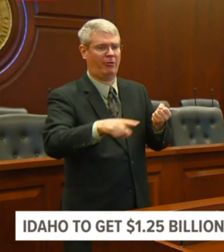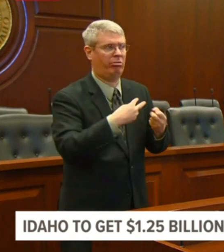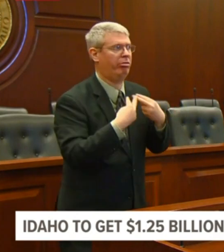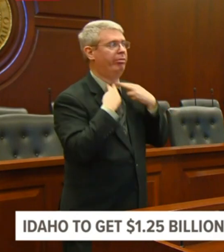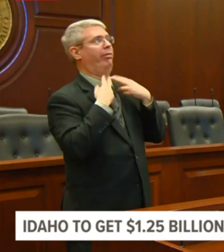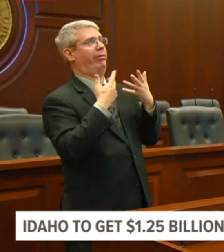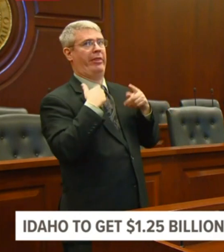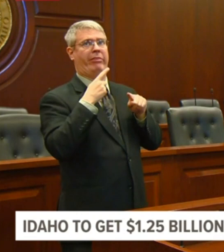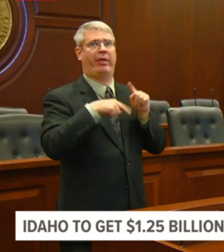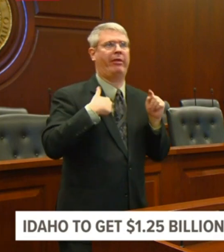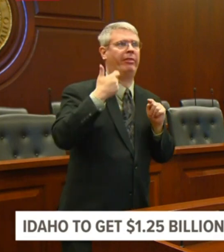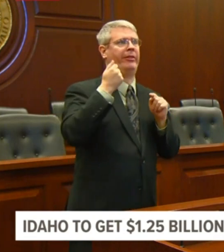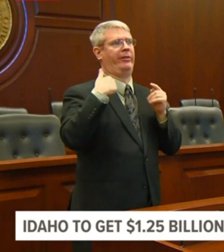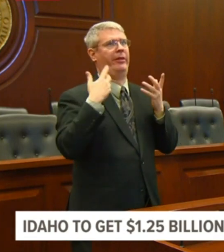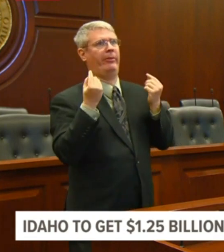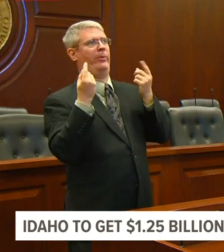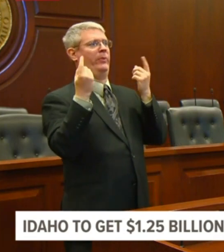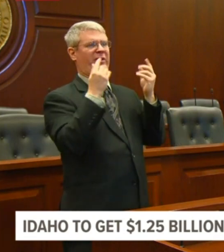Keith.